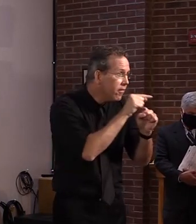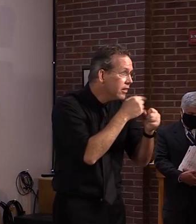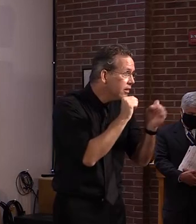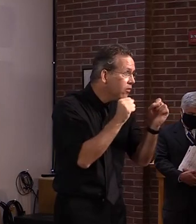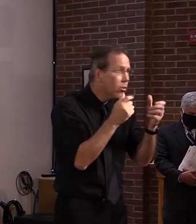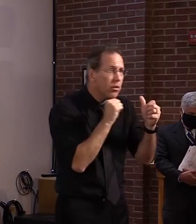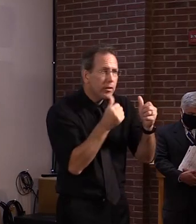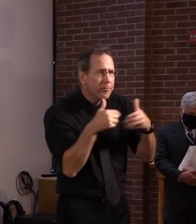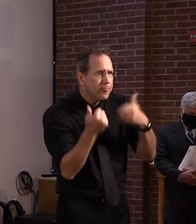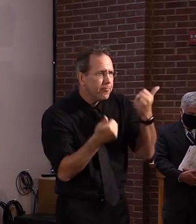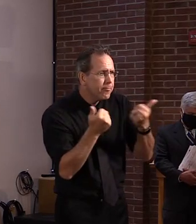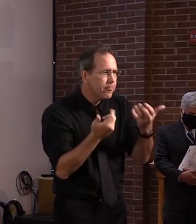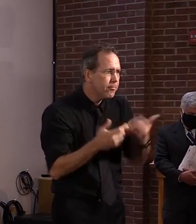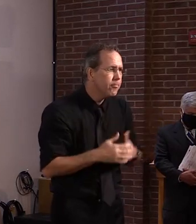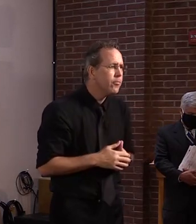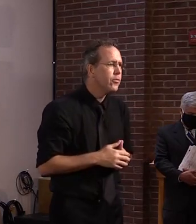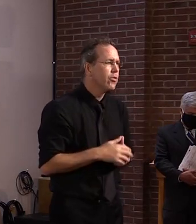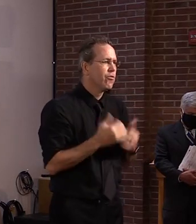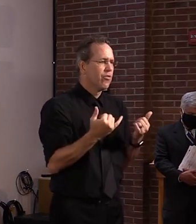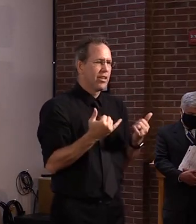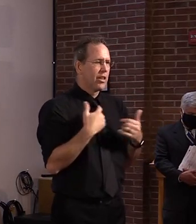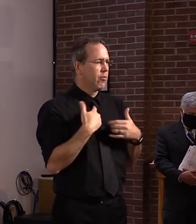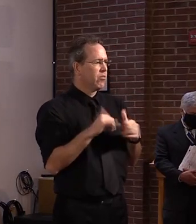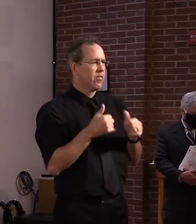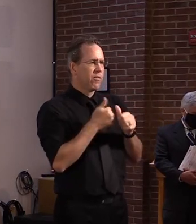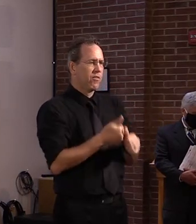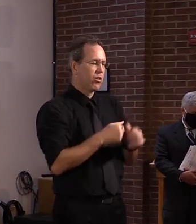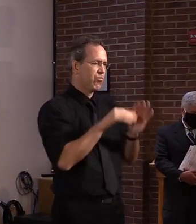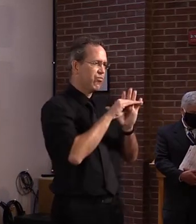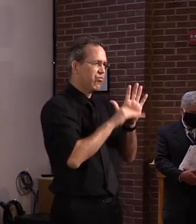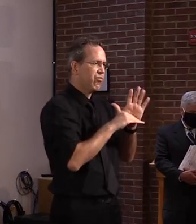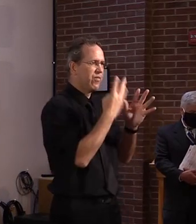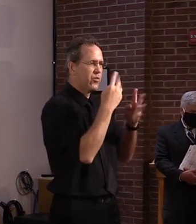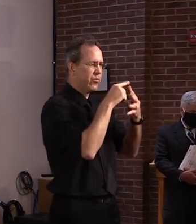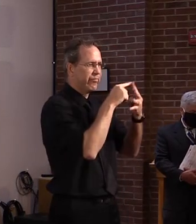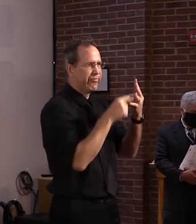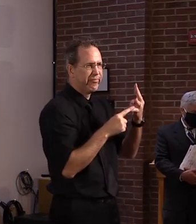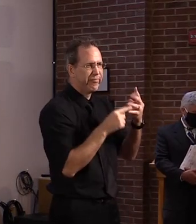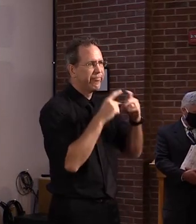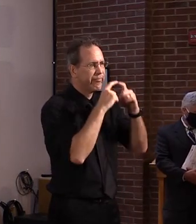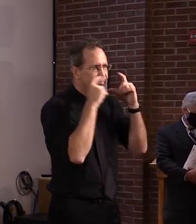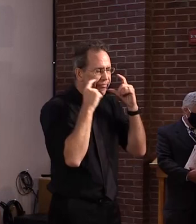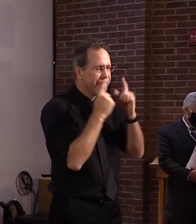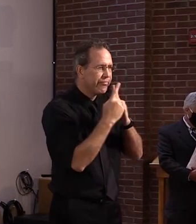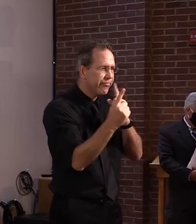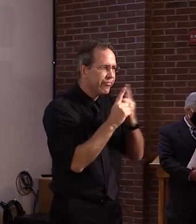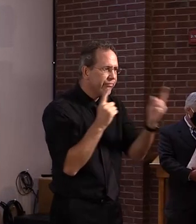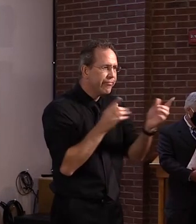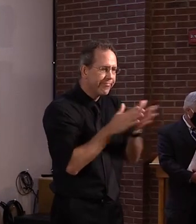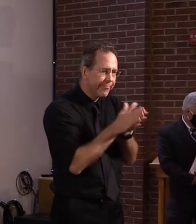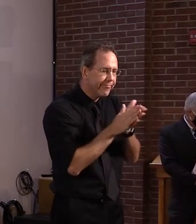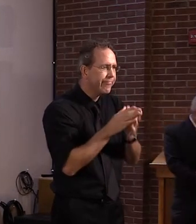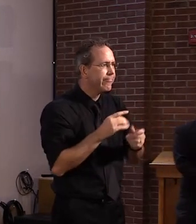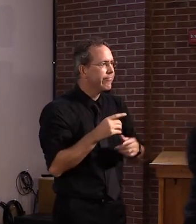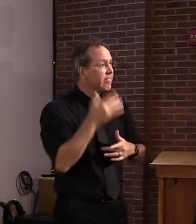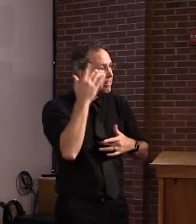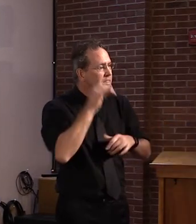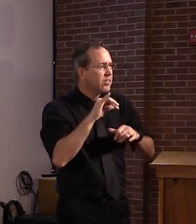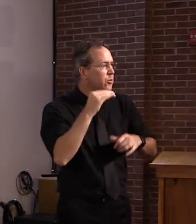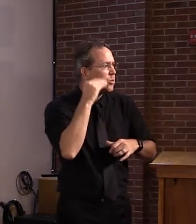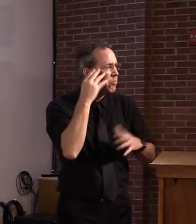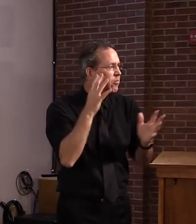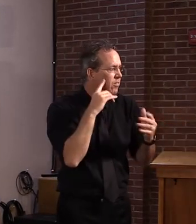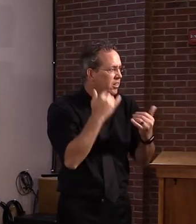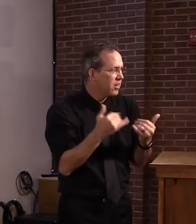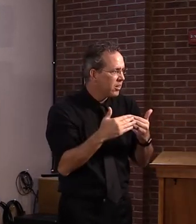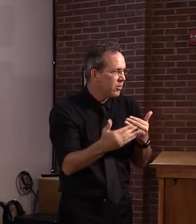answer. Uh, so that's why we're taking, we've taken the steps we've taken in Vermont. Uh, that's why we'll continue to do them, uh, and put them